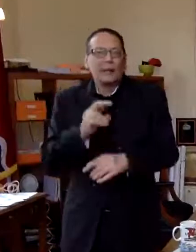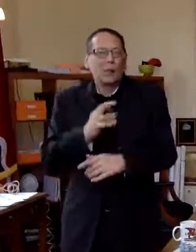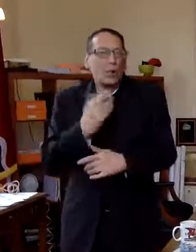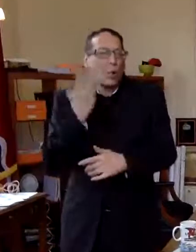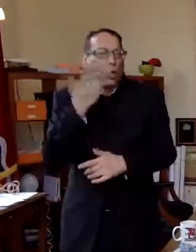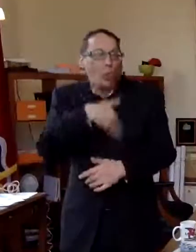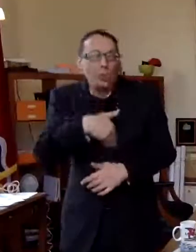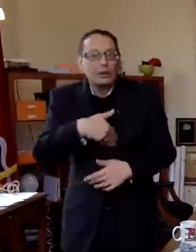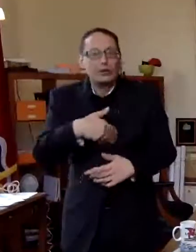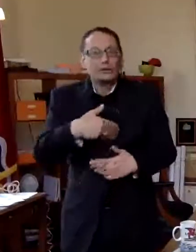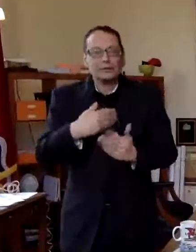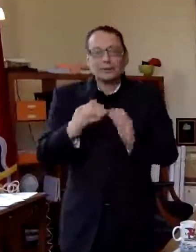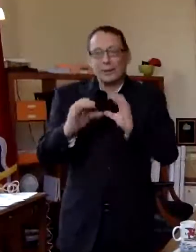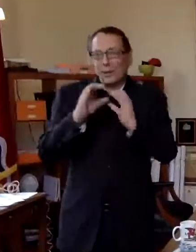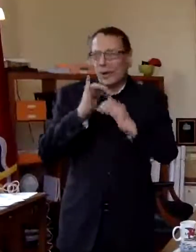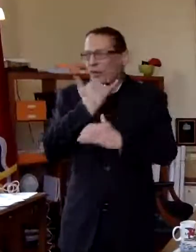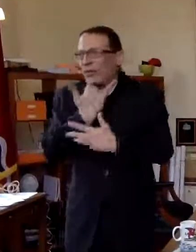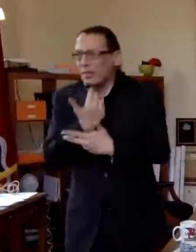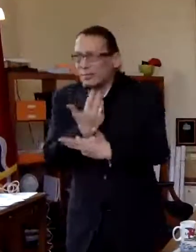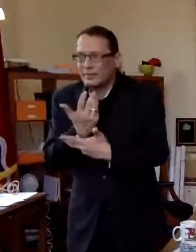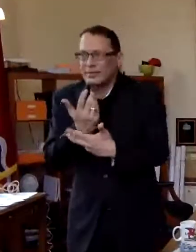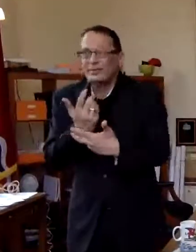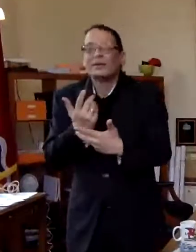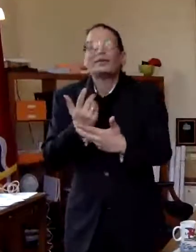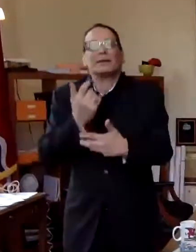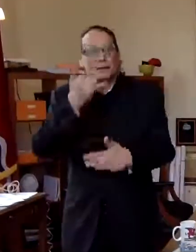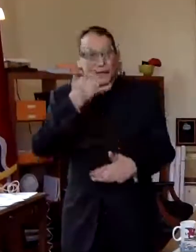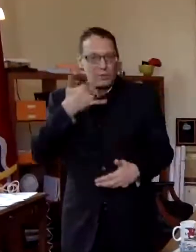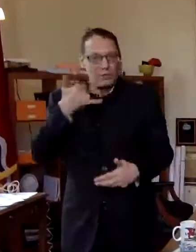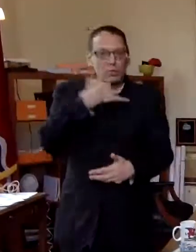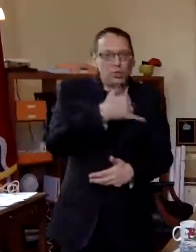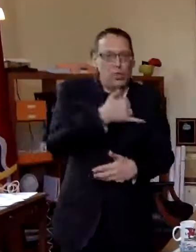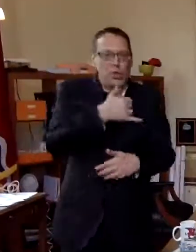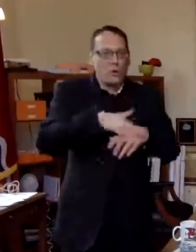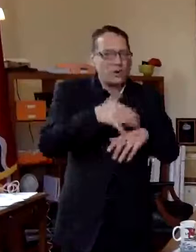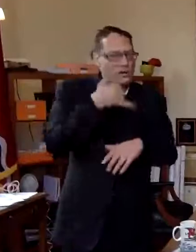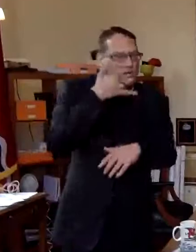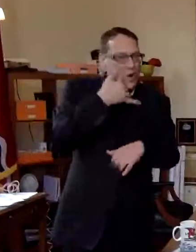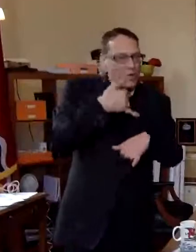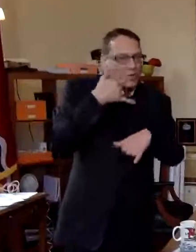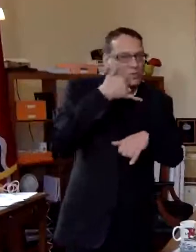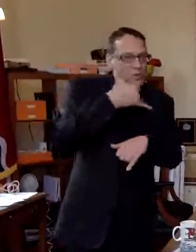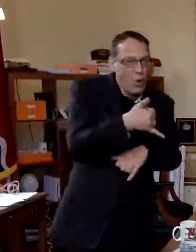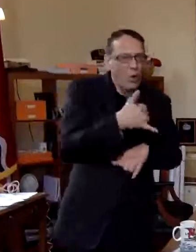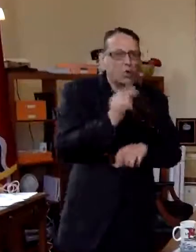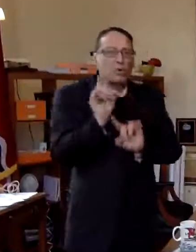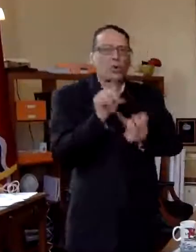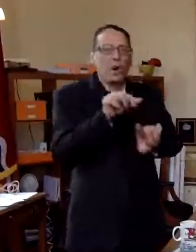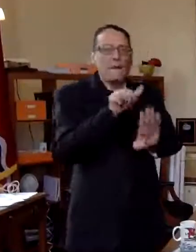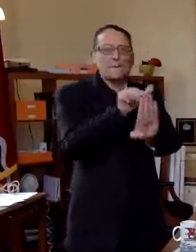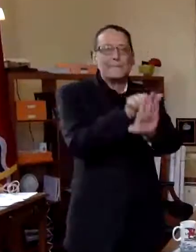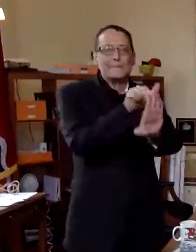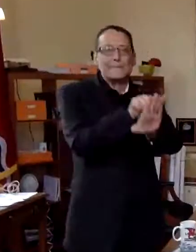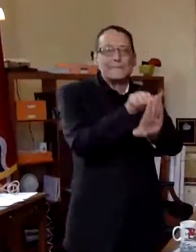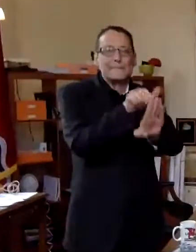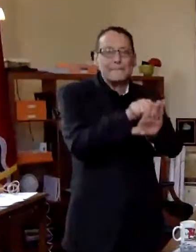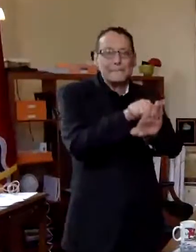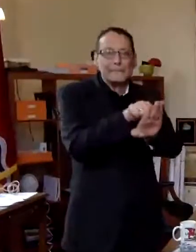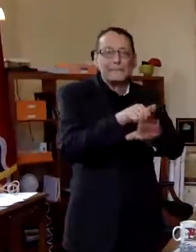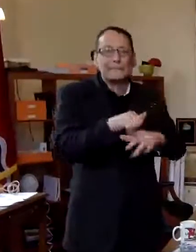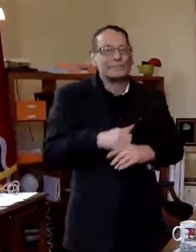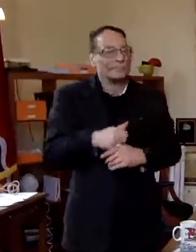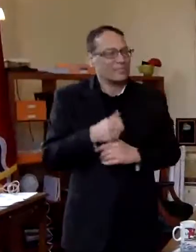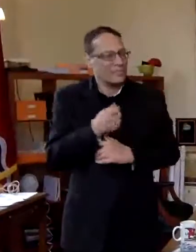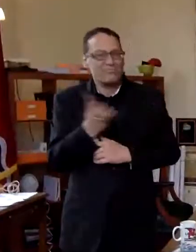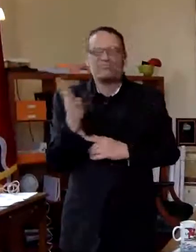uh communicating with the health department they call you on the phone they go to see you there's a whole number of